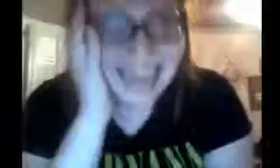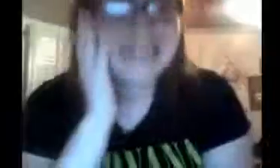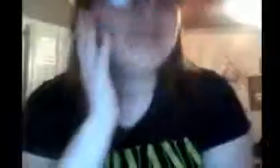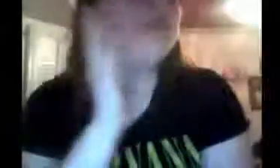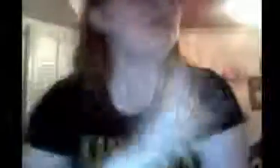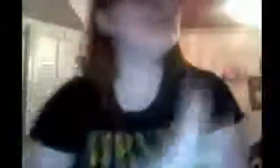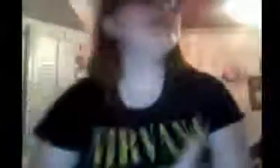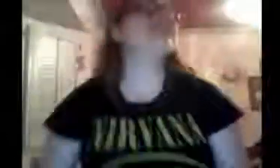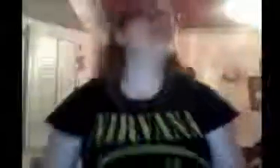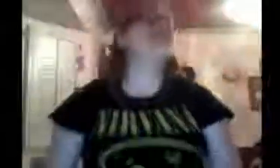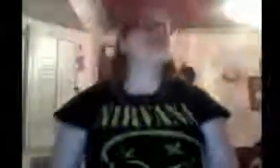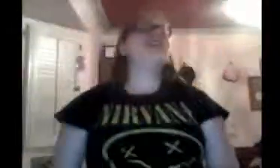Oh, my God.